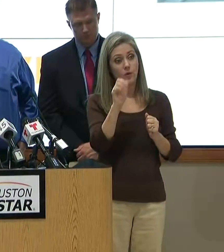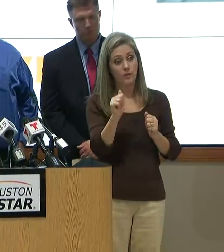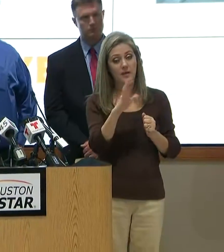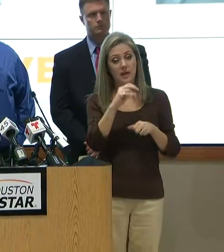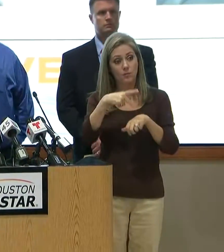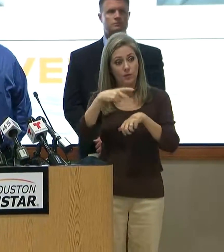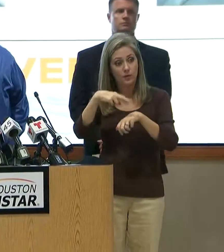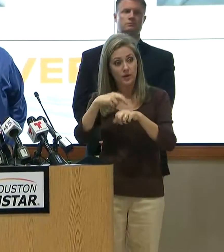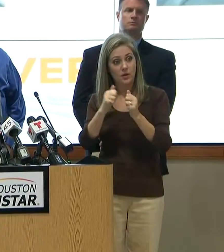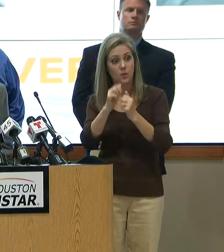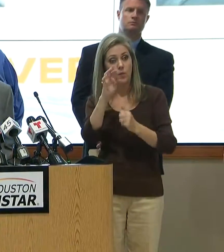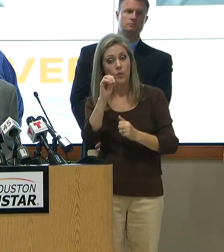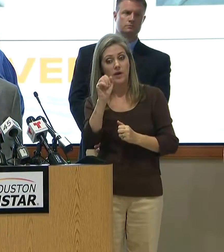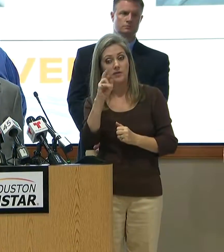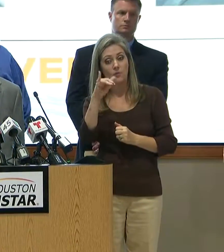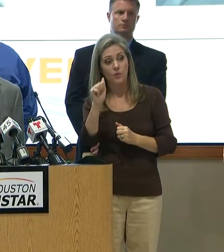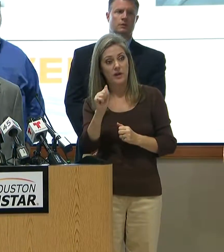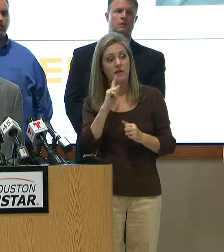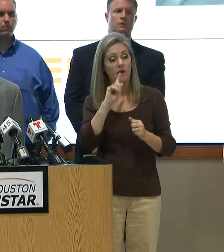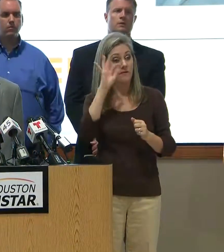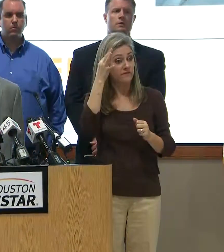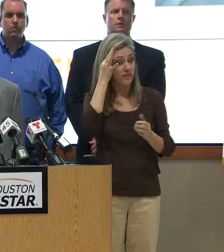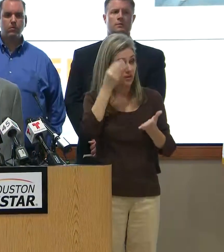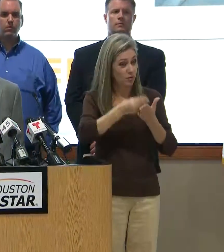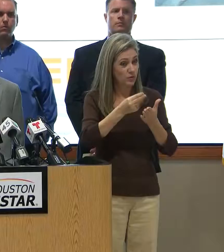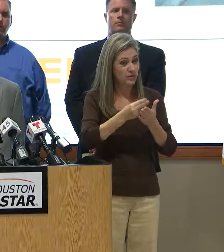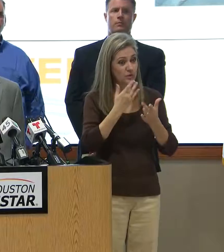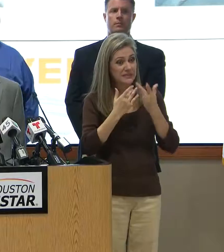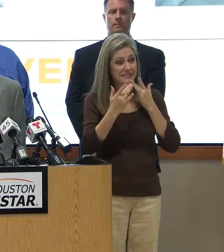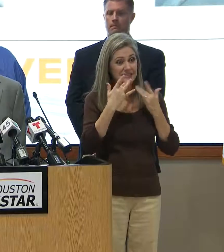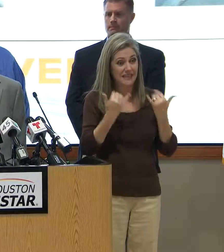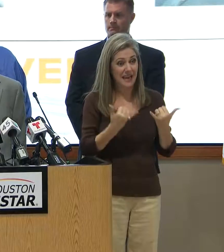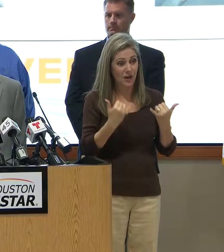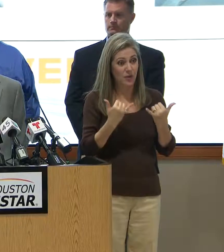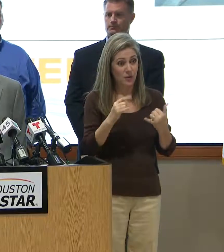are federal resources tightening up in response to Hurricane Irma and